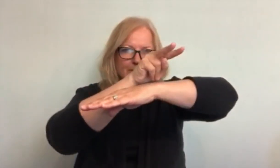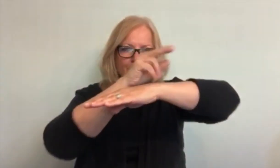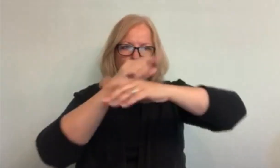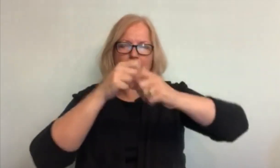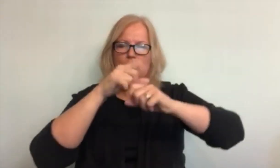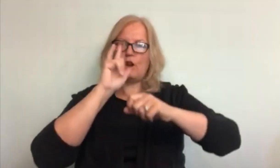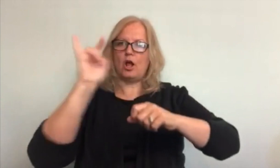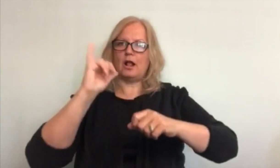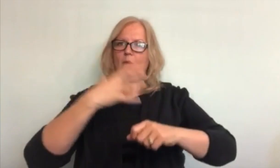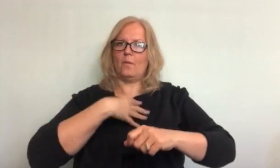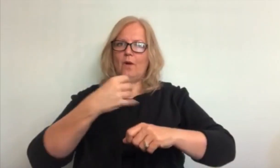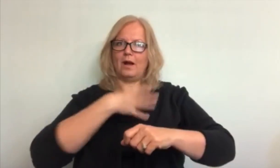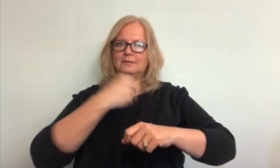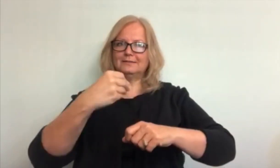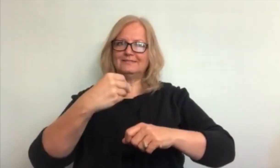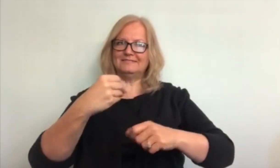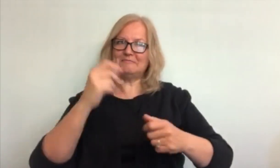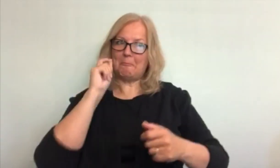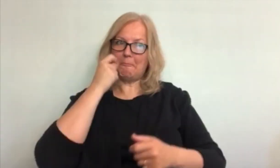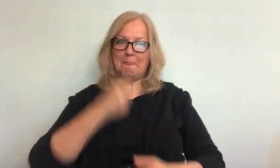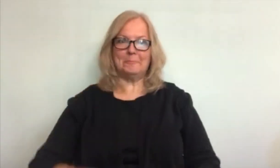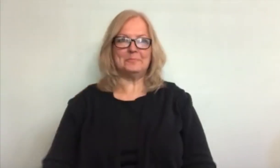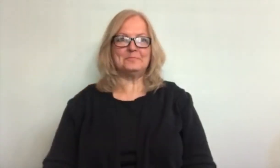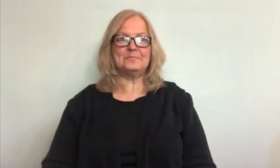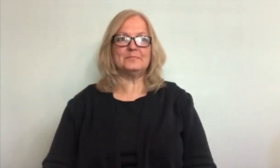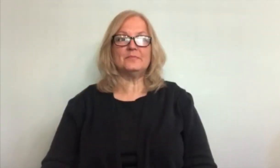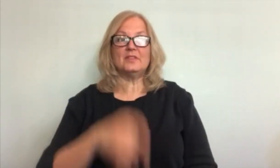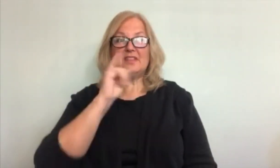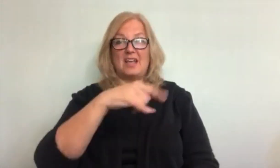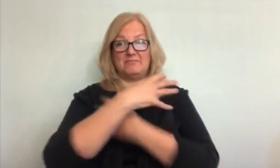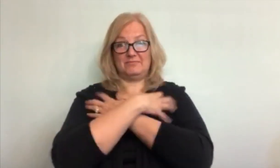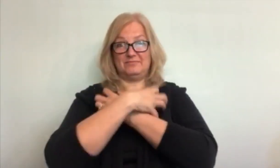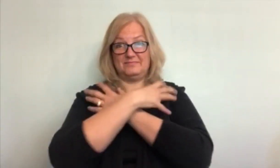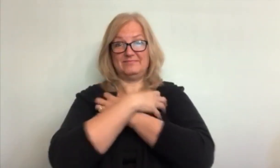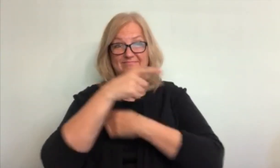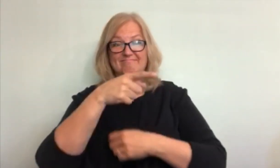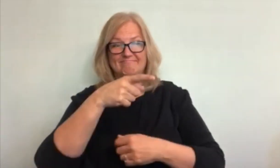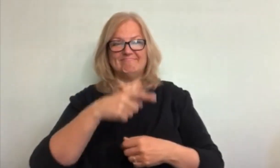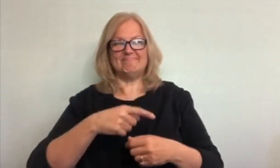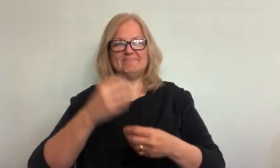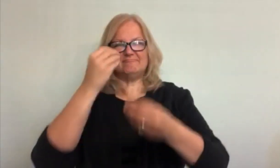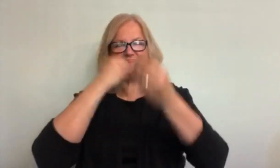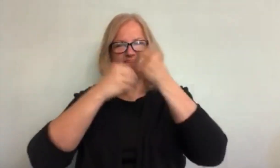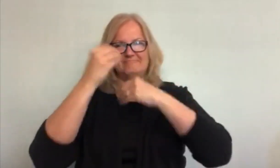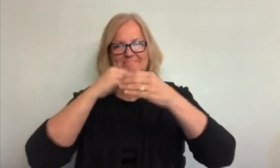making them appear white. Neat.